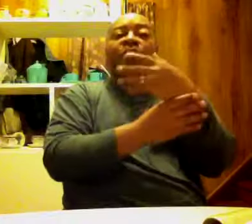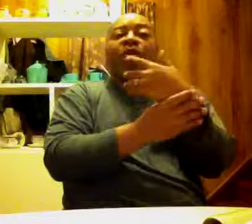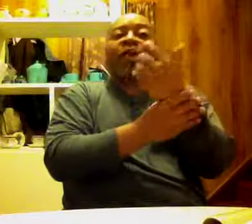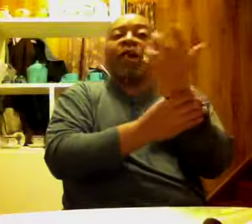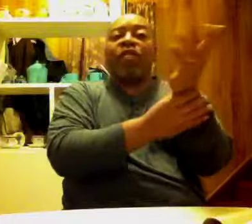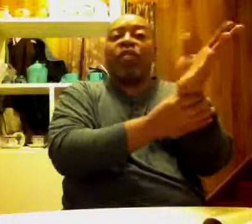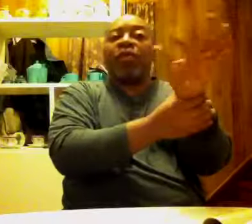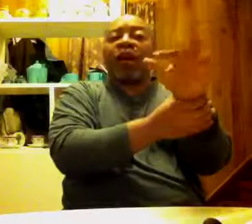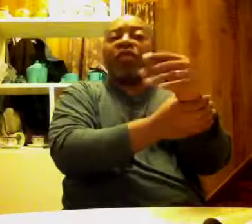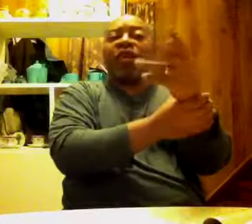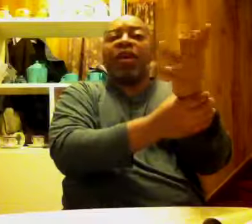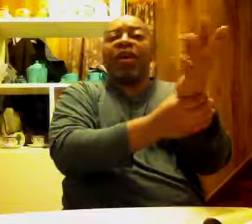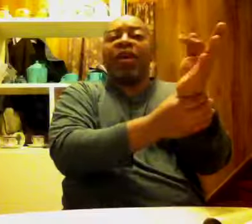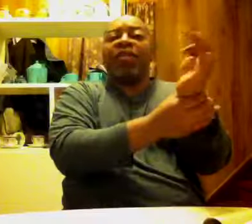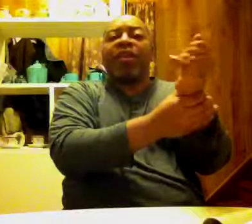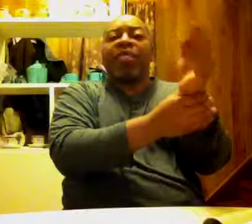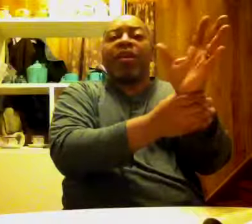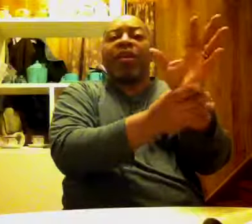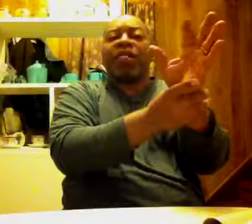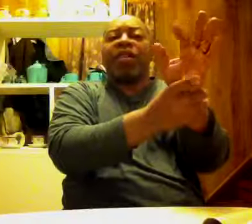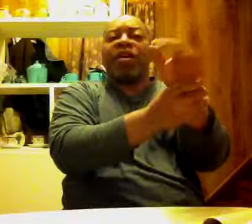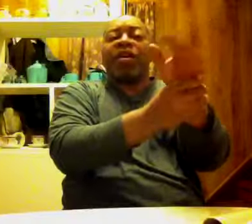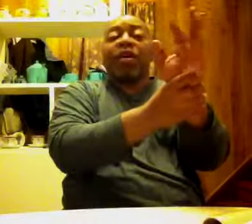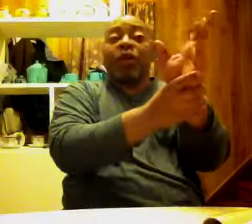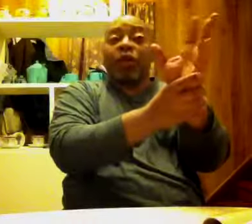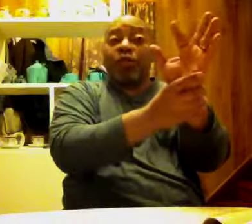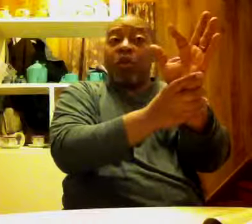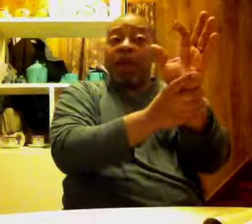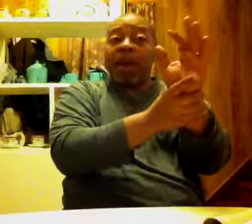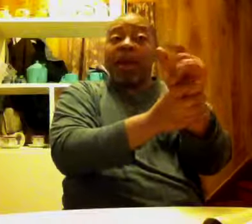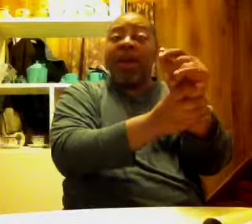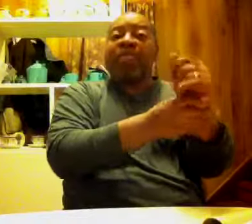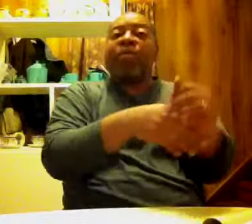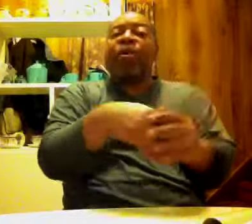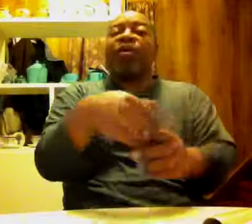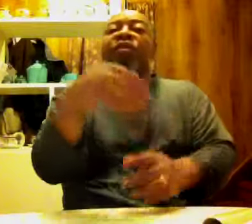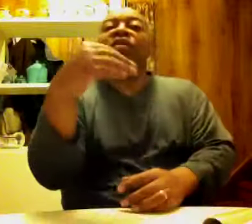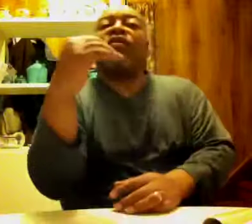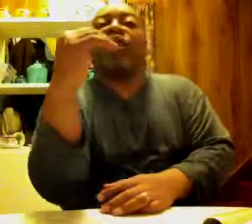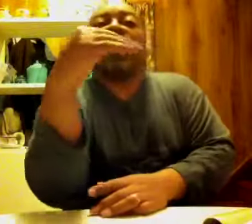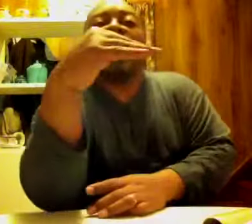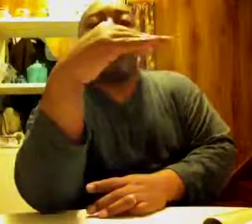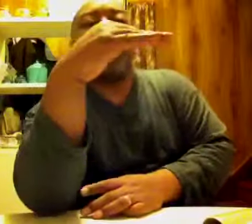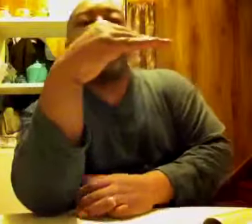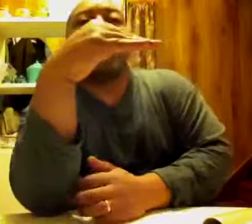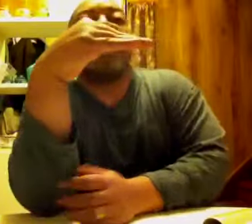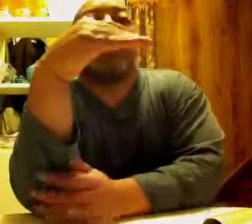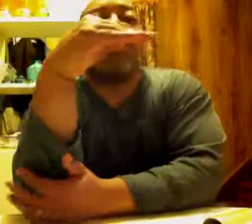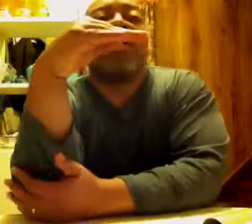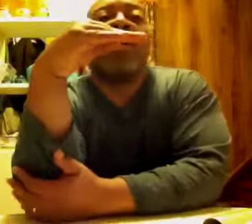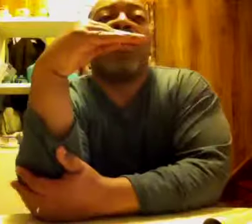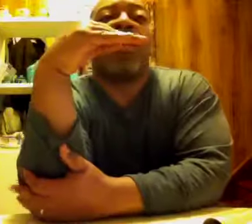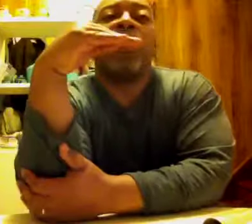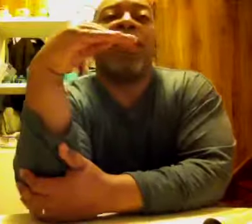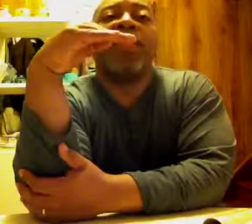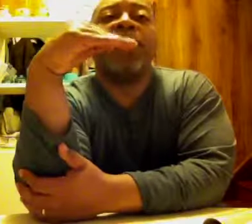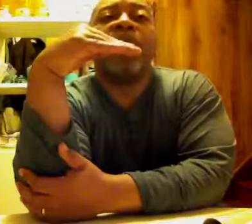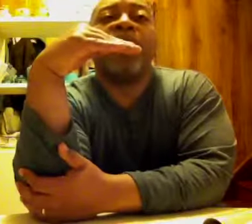both hands, although I'm not doing the left hand today because there's a little more pain in my wrist than usual and I don't want to upset it. Uh, but the movement